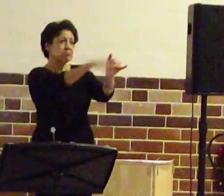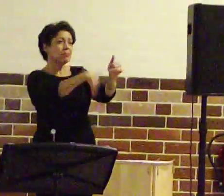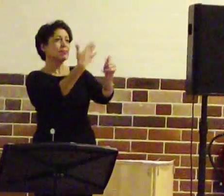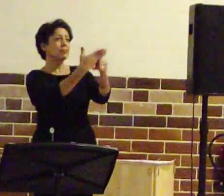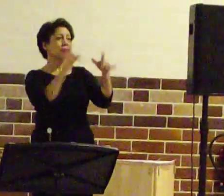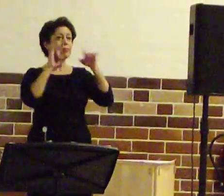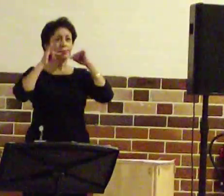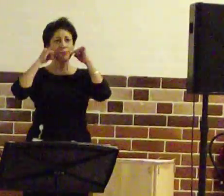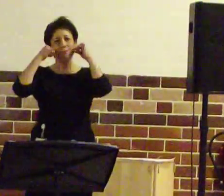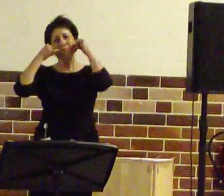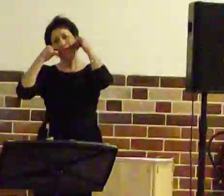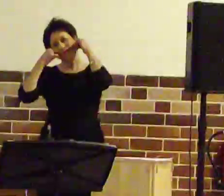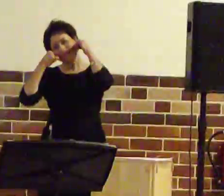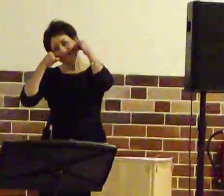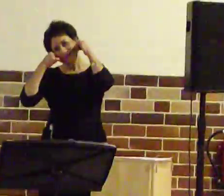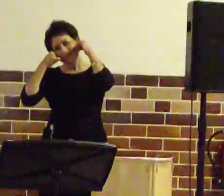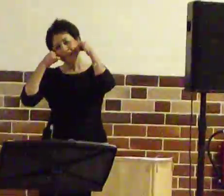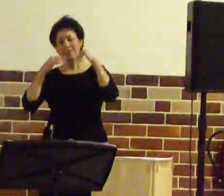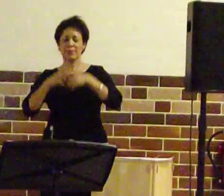smile anew.